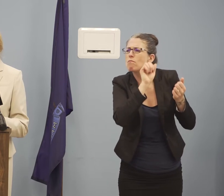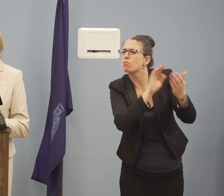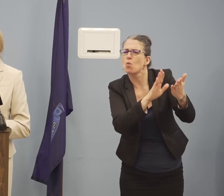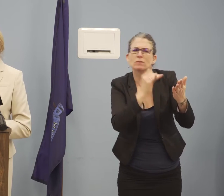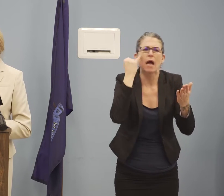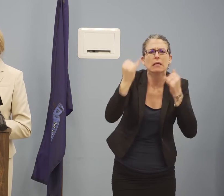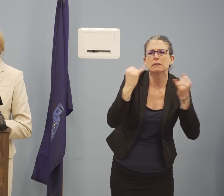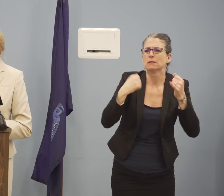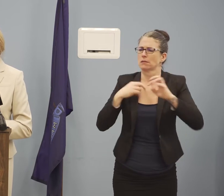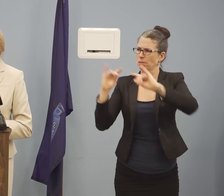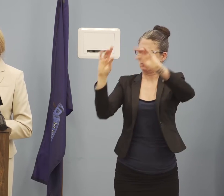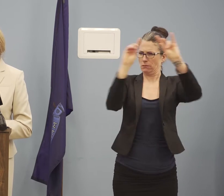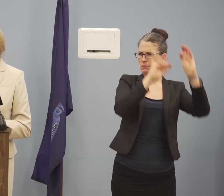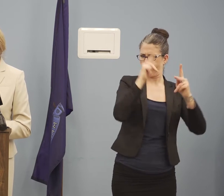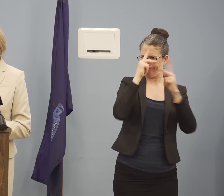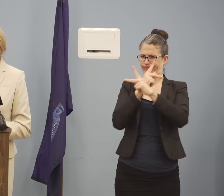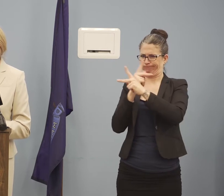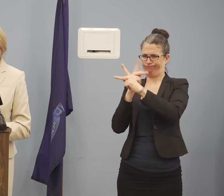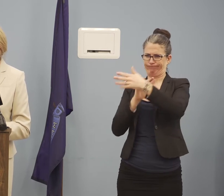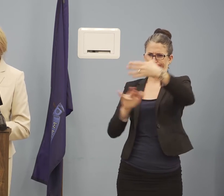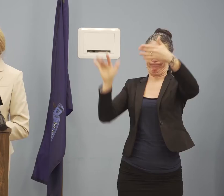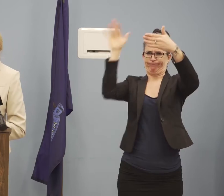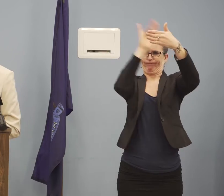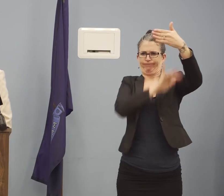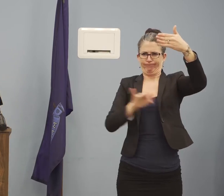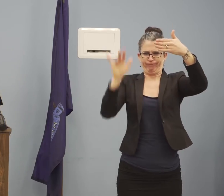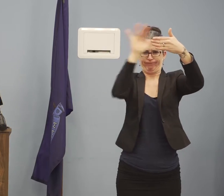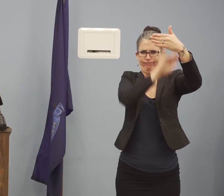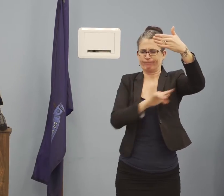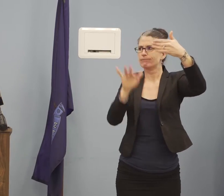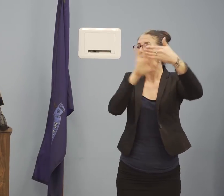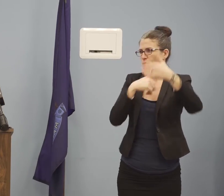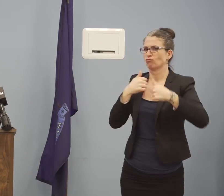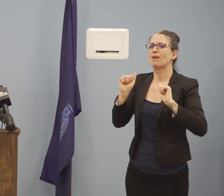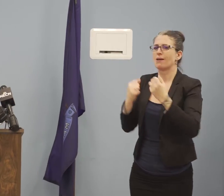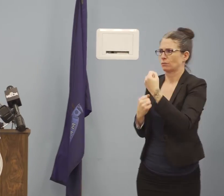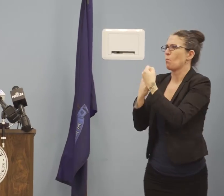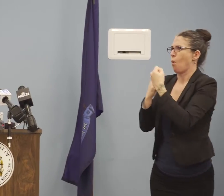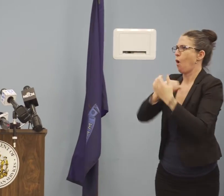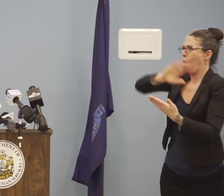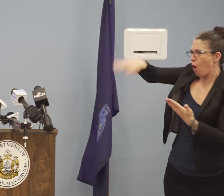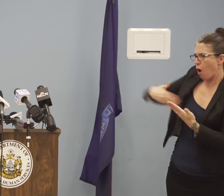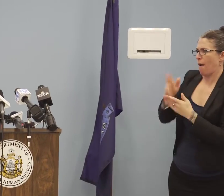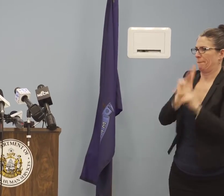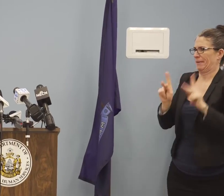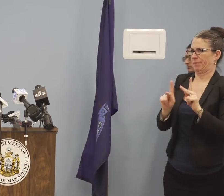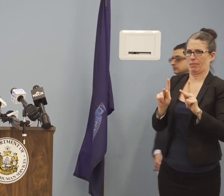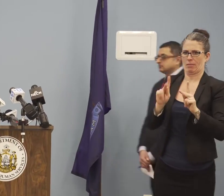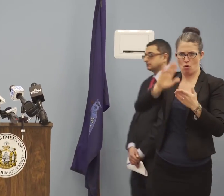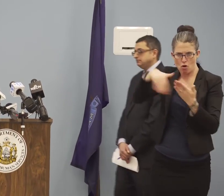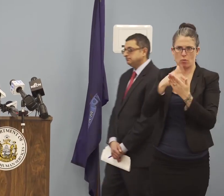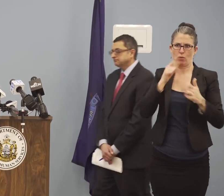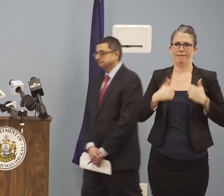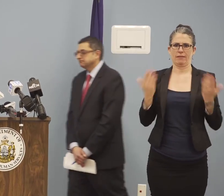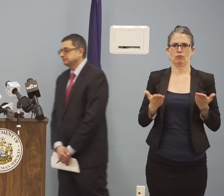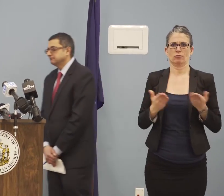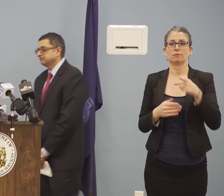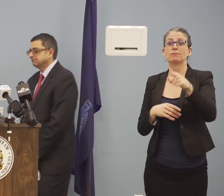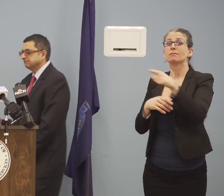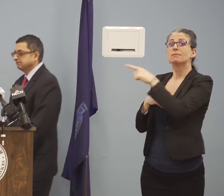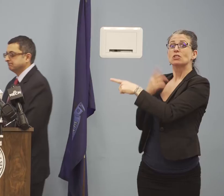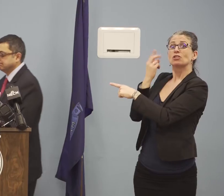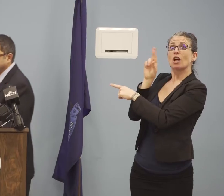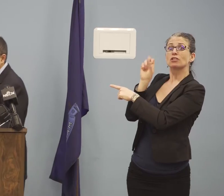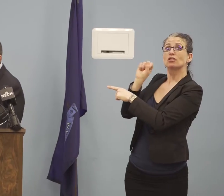people, like other residents of Maine, can stay safe. And Dr. Shaw, is the head-to-toe sleeping? I mean, is that